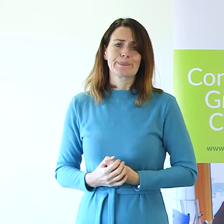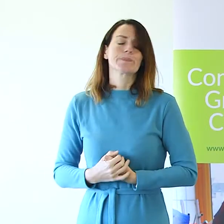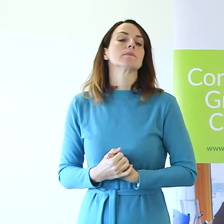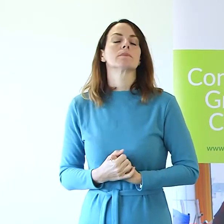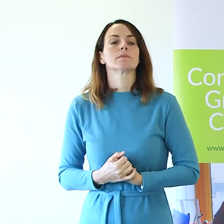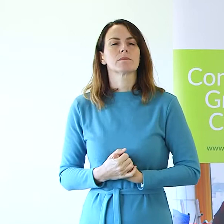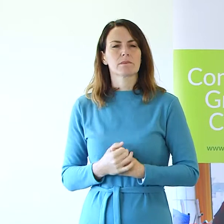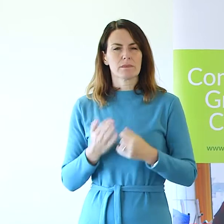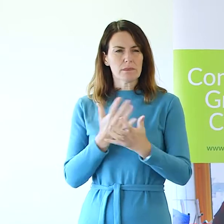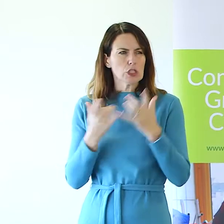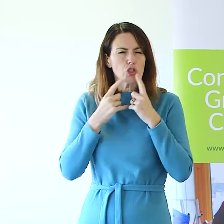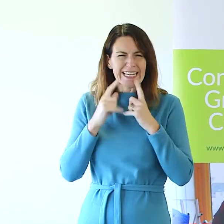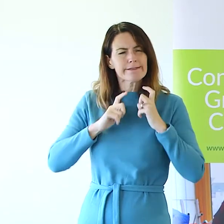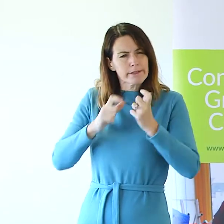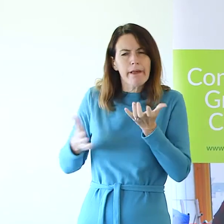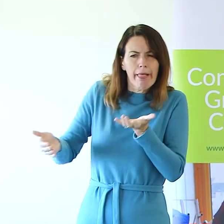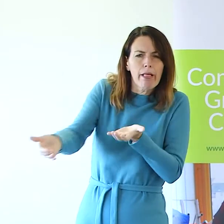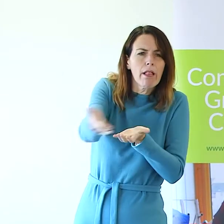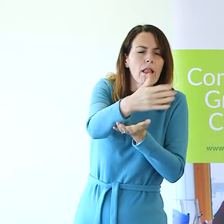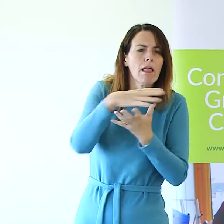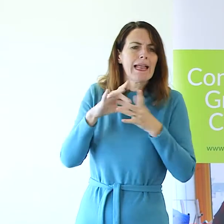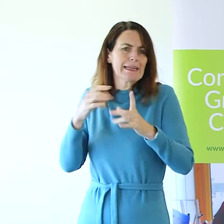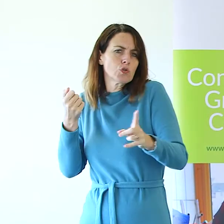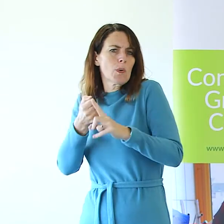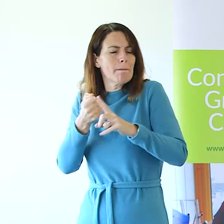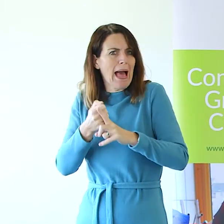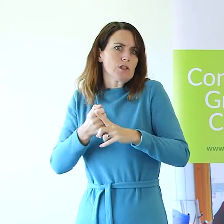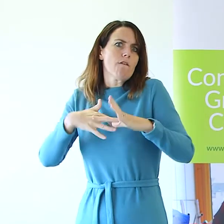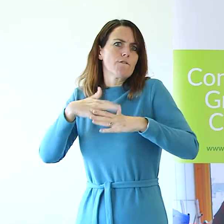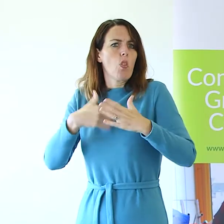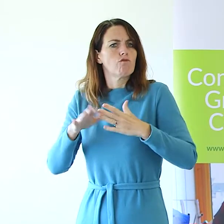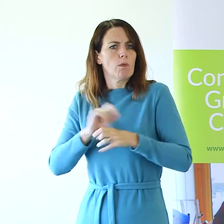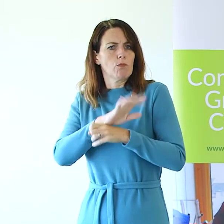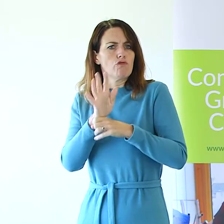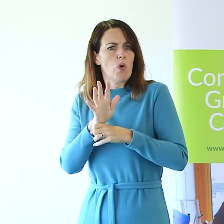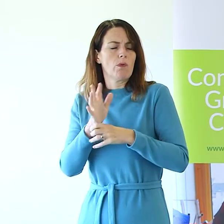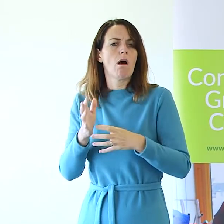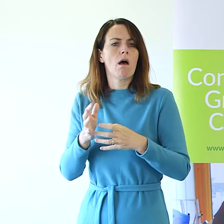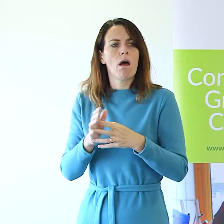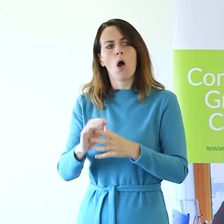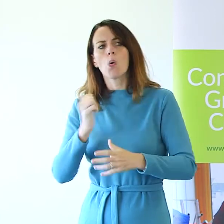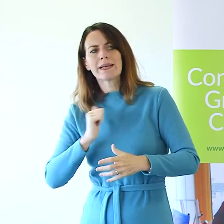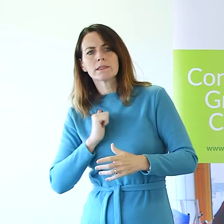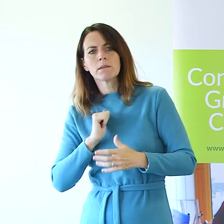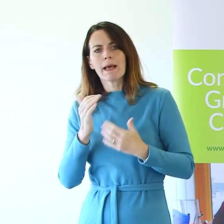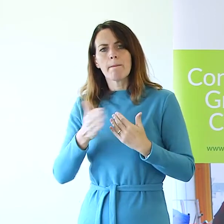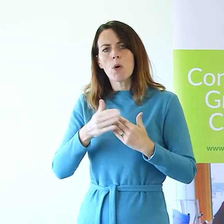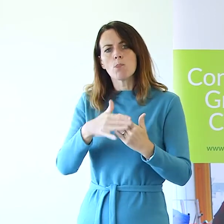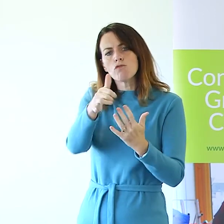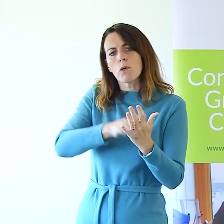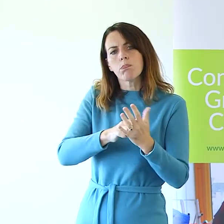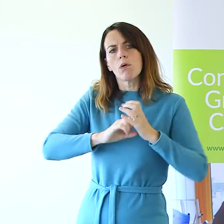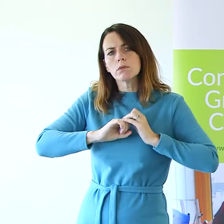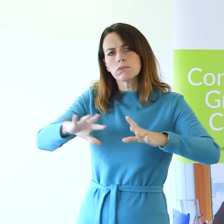With much data still being gathered on the impact the pandemic has had on health and wellbeing, we expect to see many more reports coming